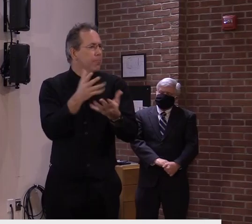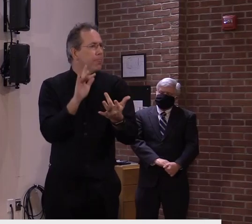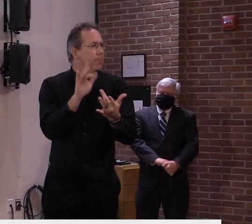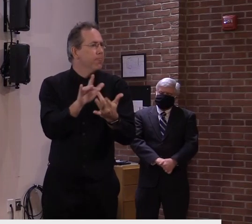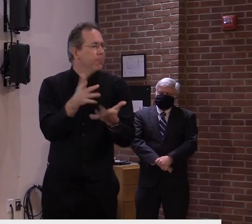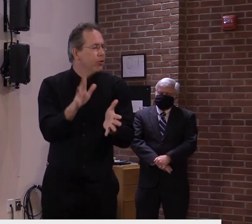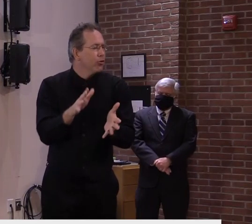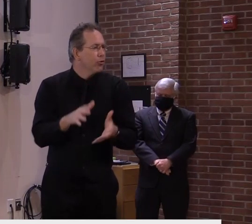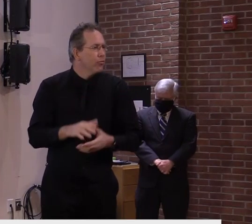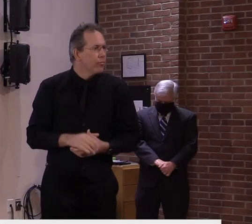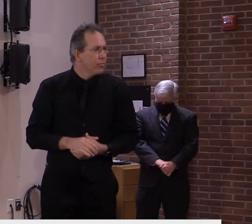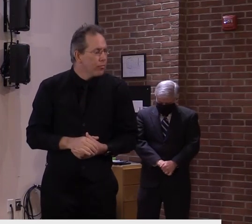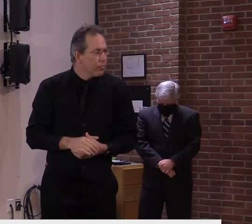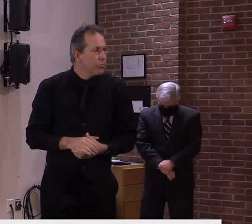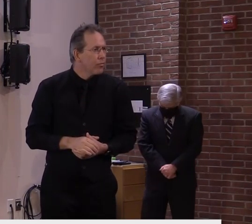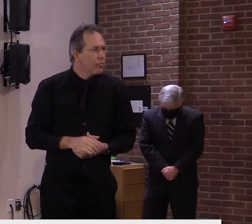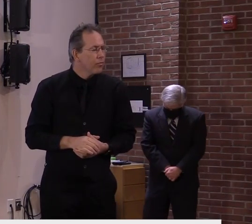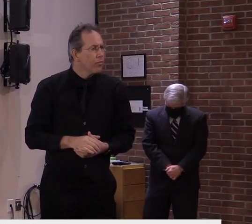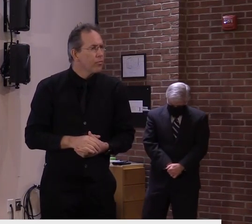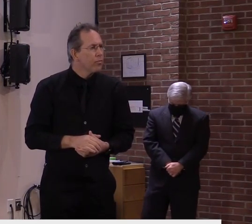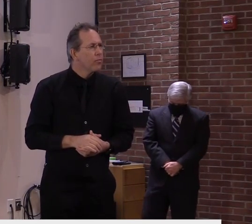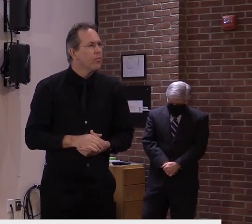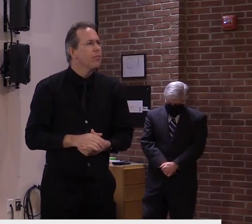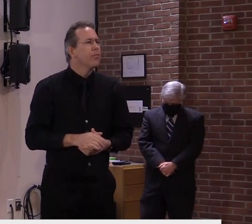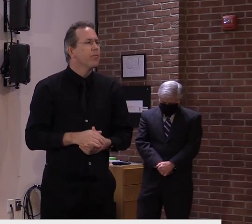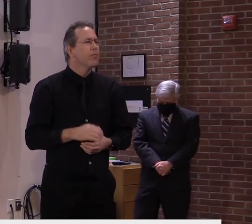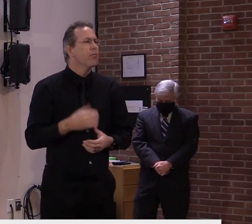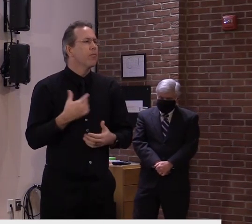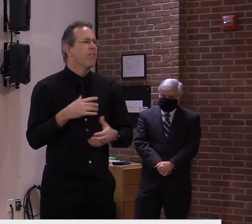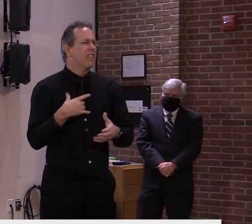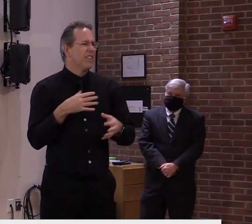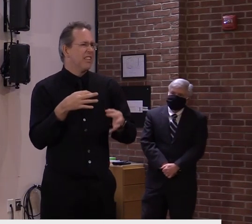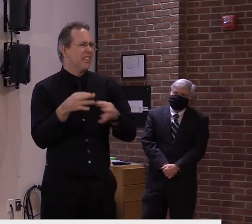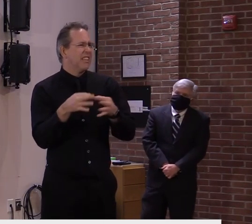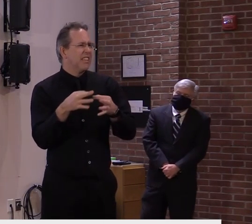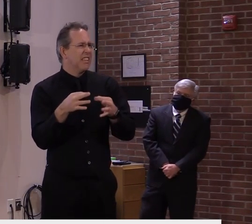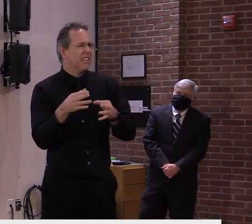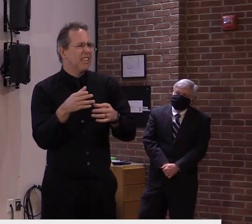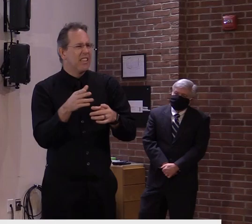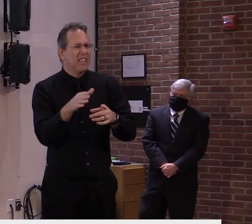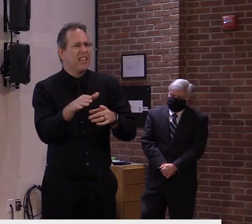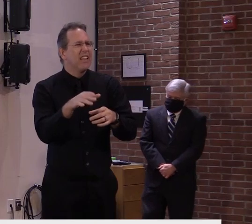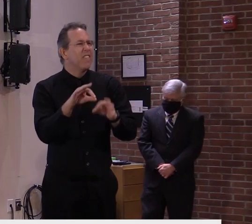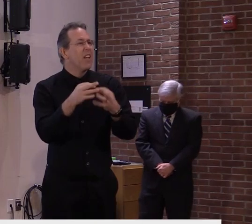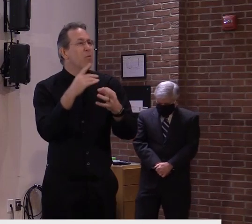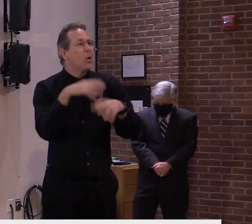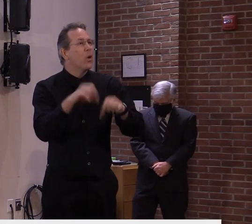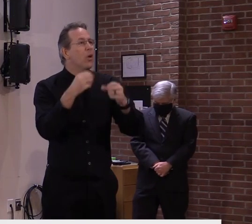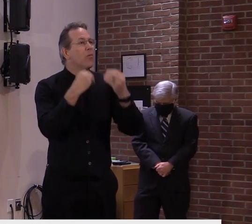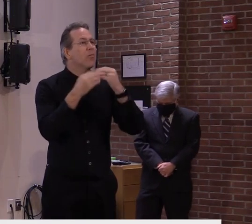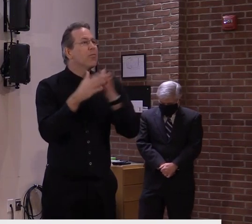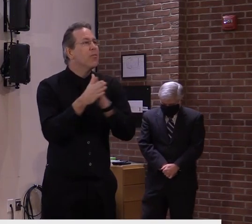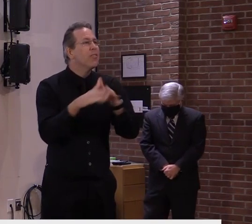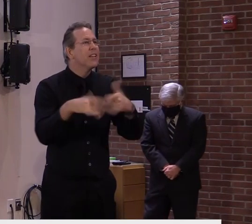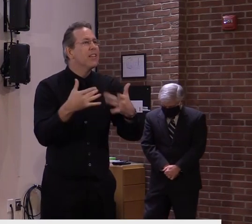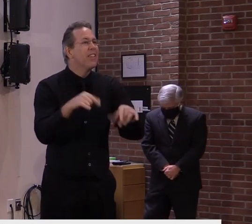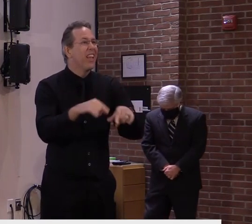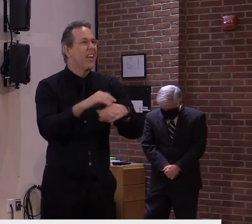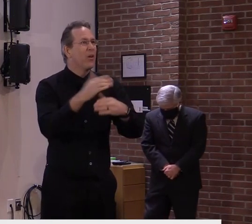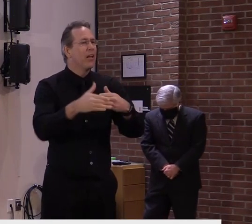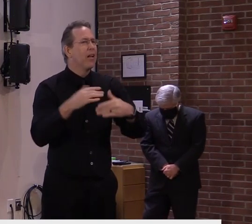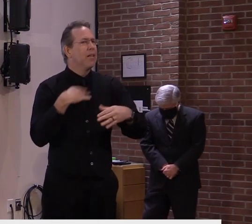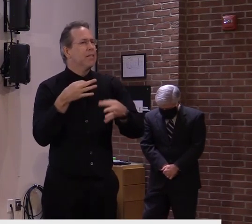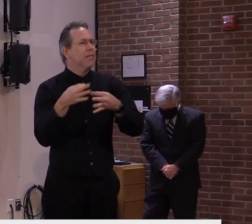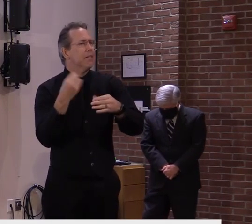and to convince them to pick another day, that this isn't the time. We aren't